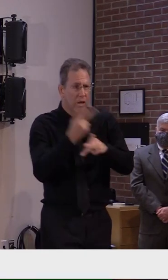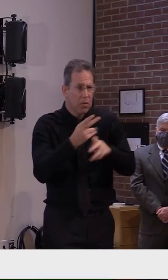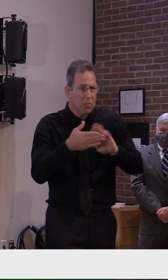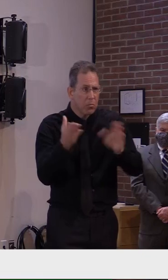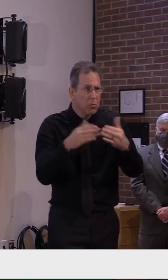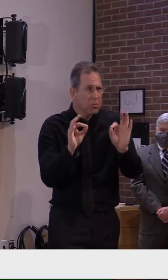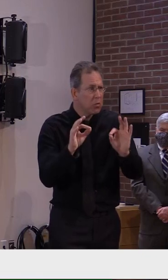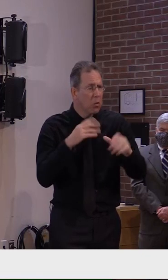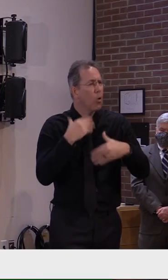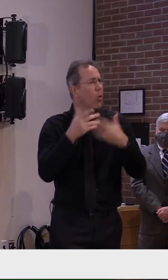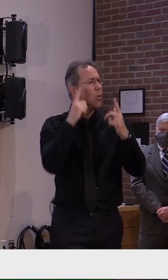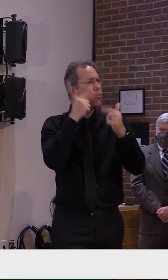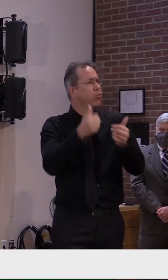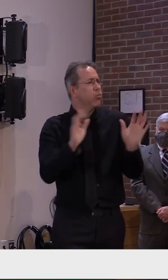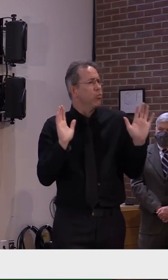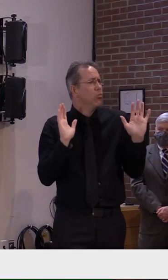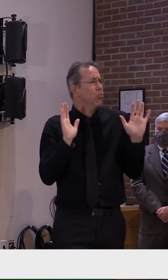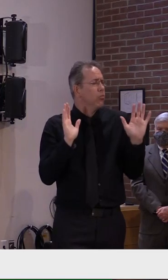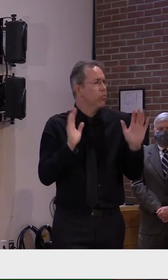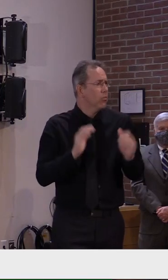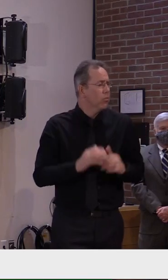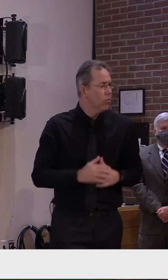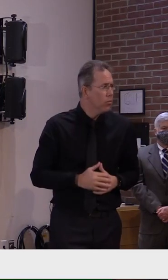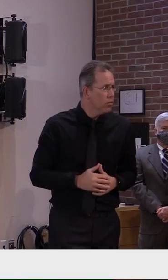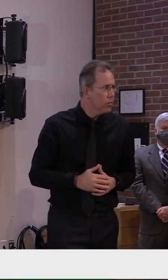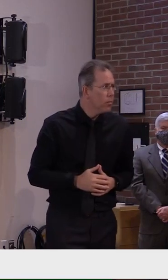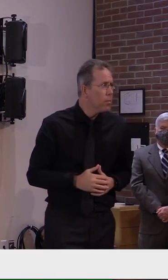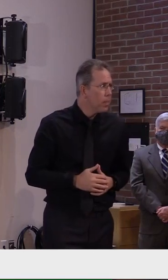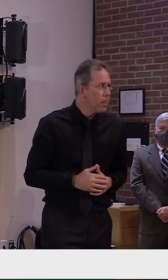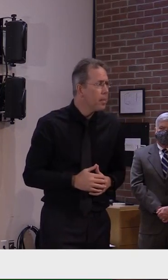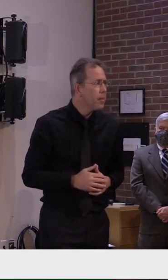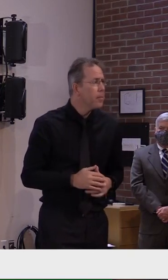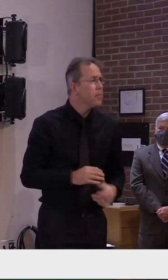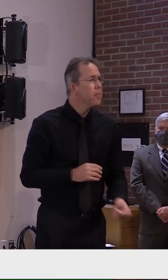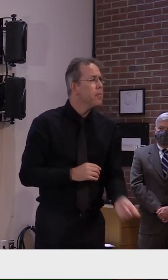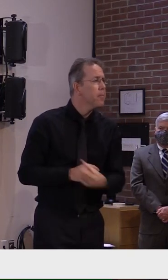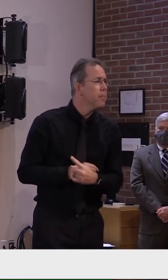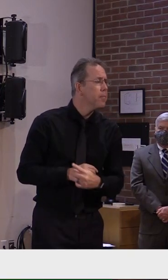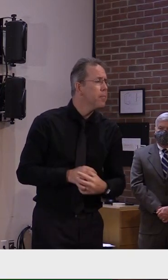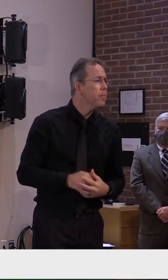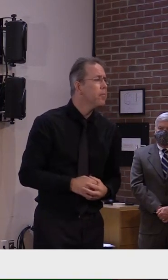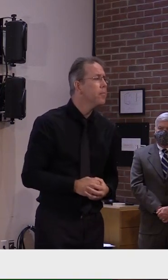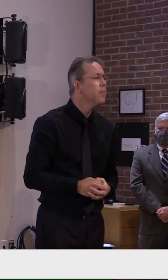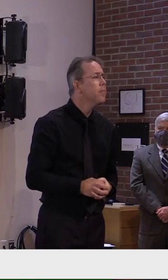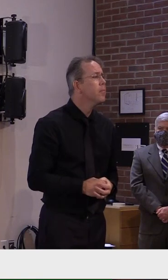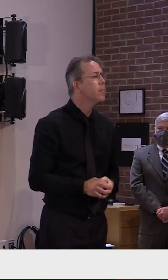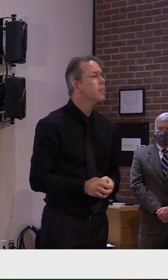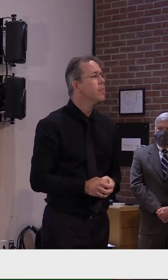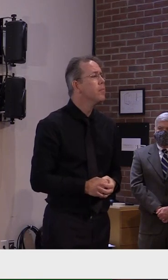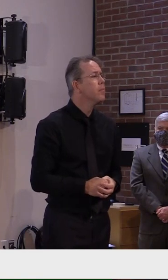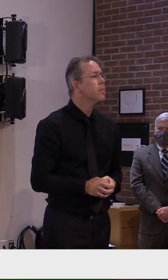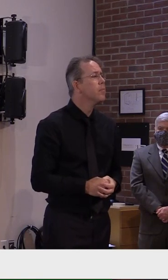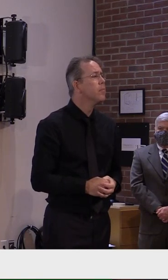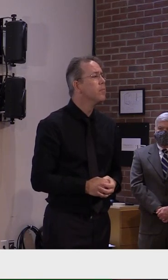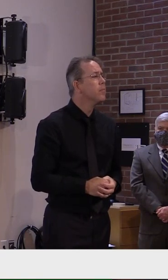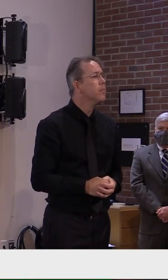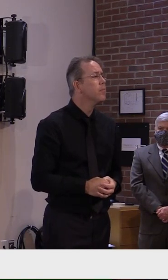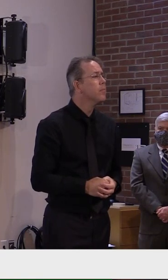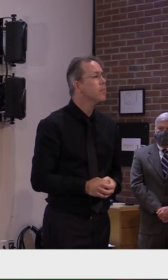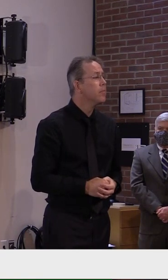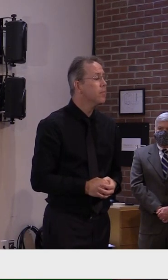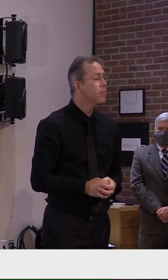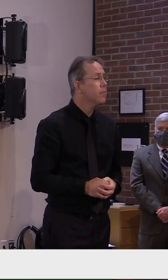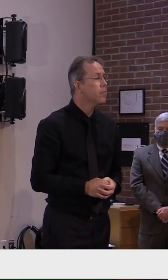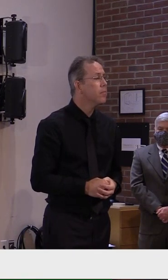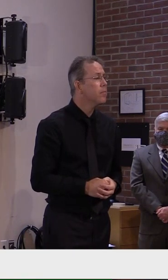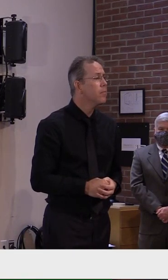So, so if Franklin County, for instance, moved back into what would be a green county, would, would